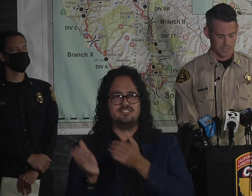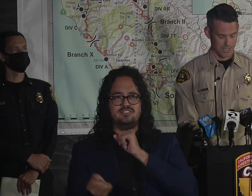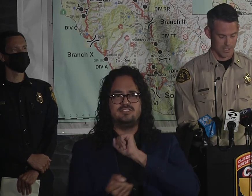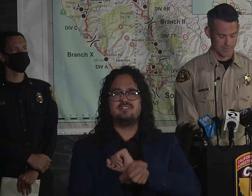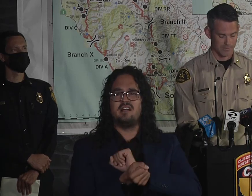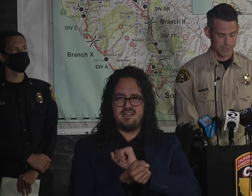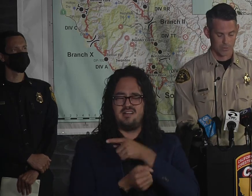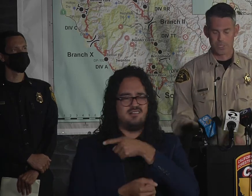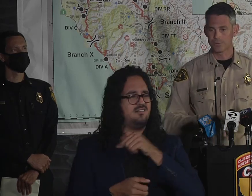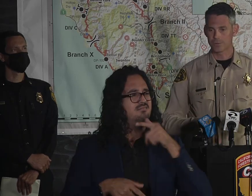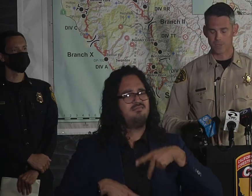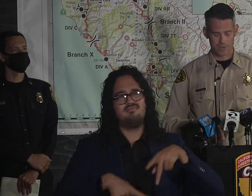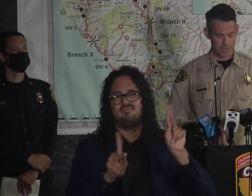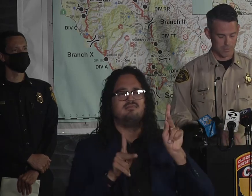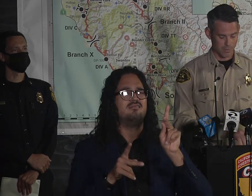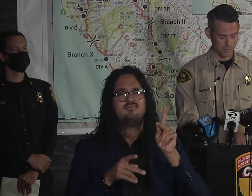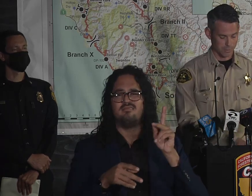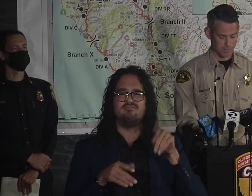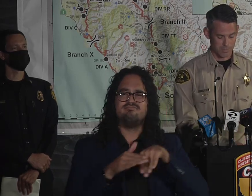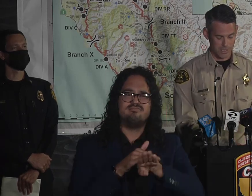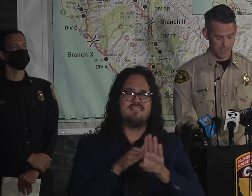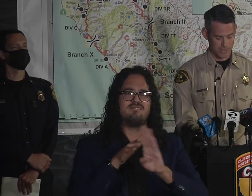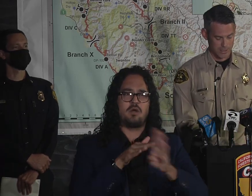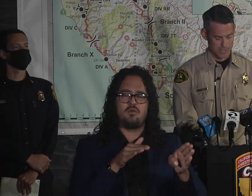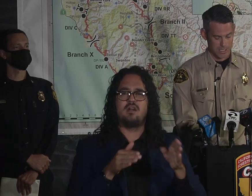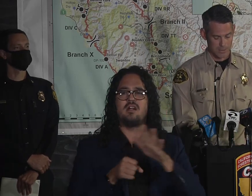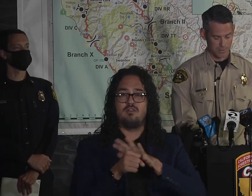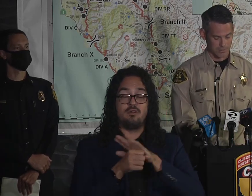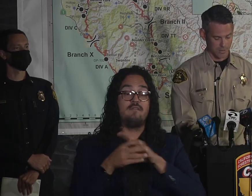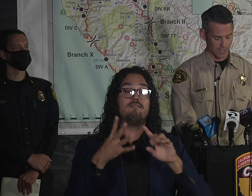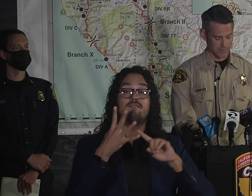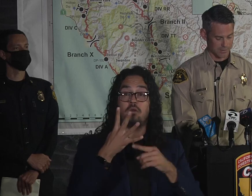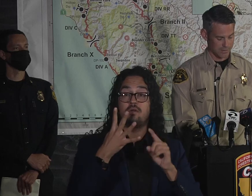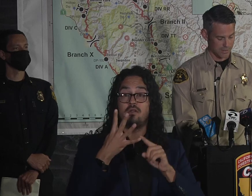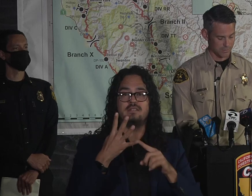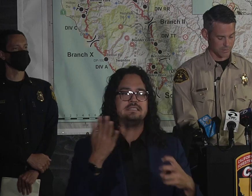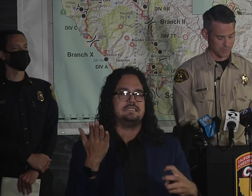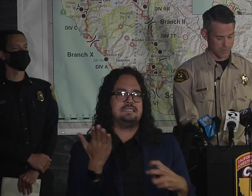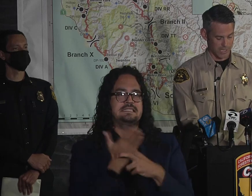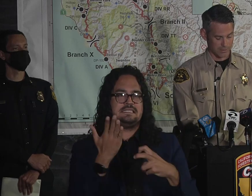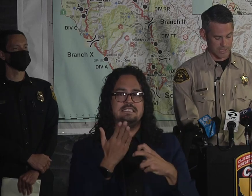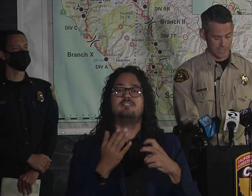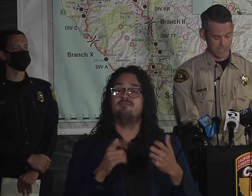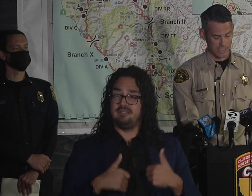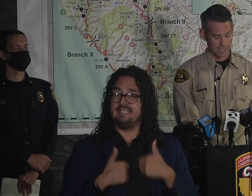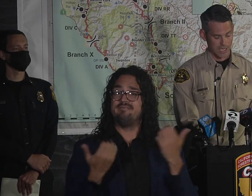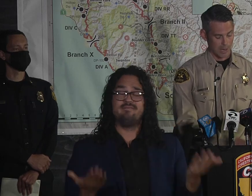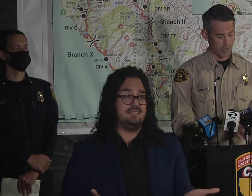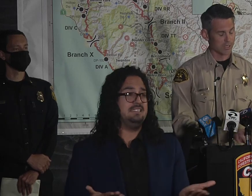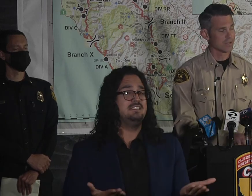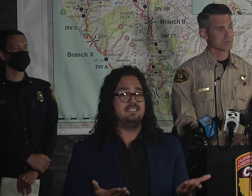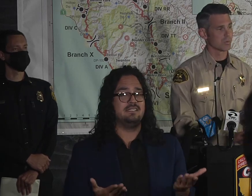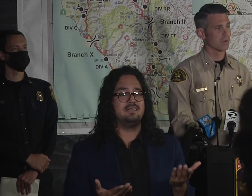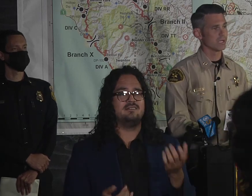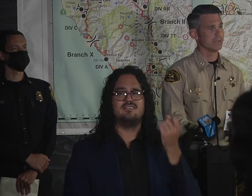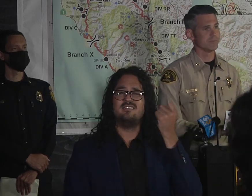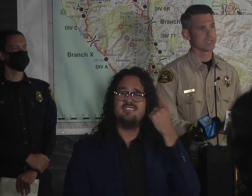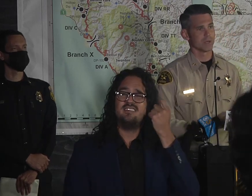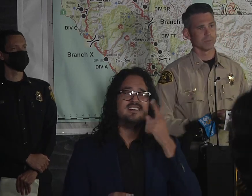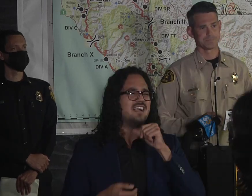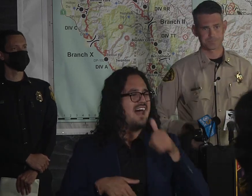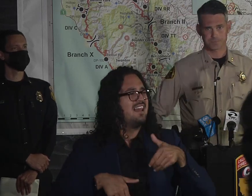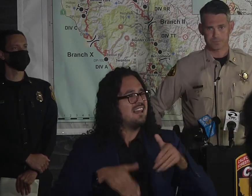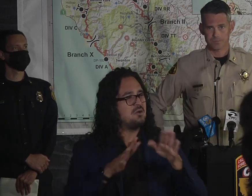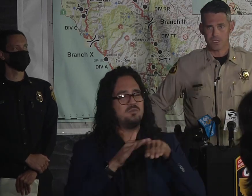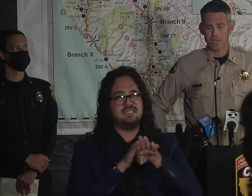night who is from the area but wasn't supposed to be here, and he was escorted out, and then I wanted to touch real quickly.